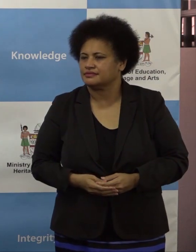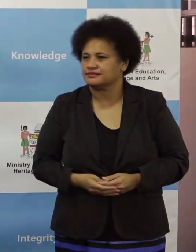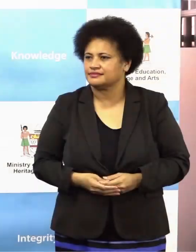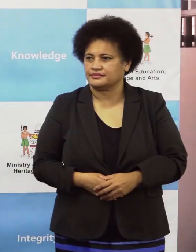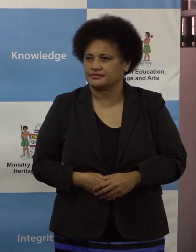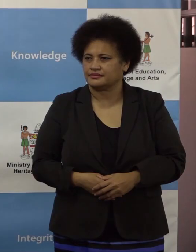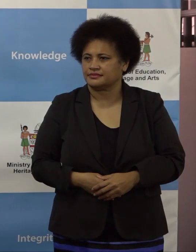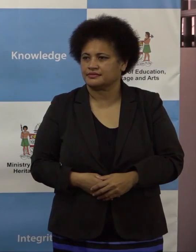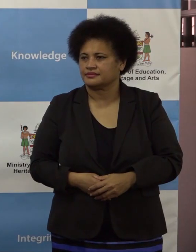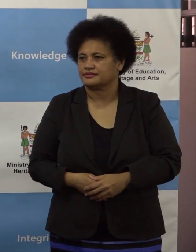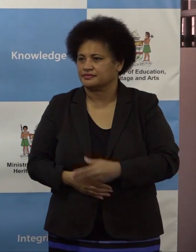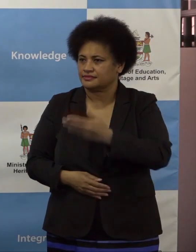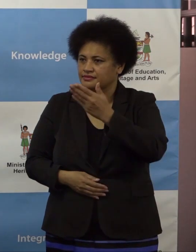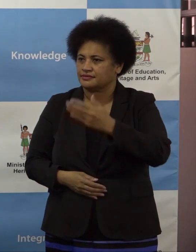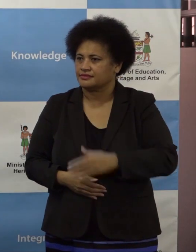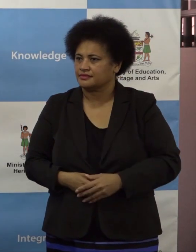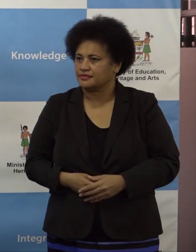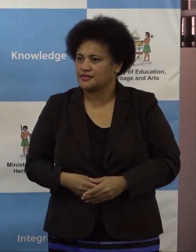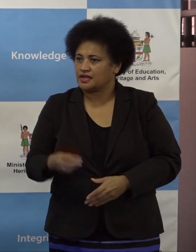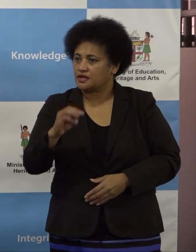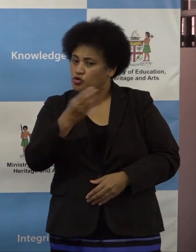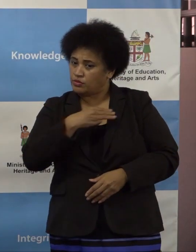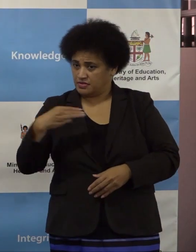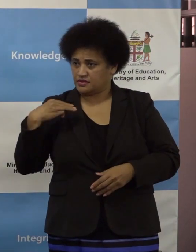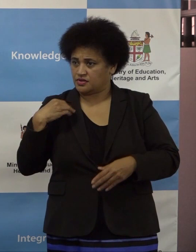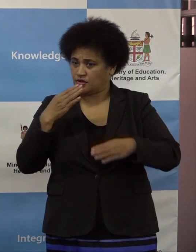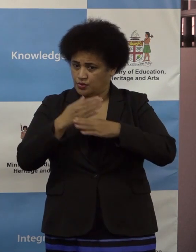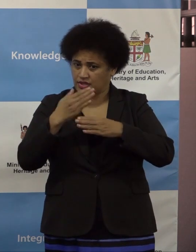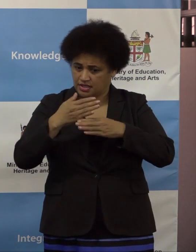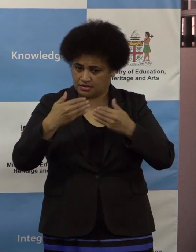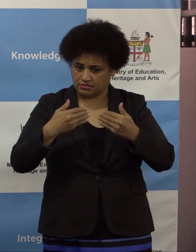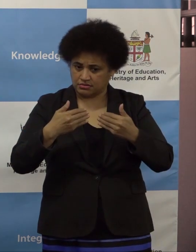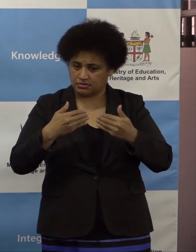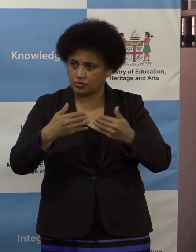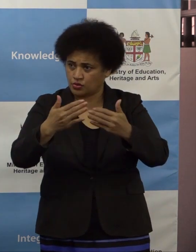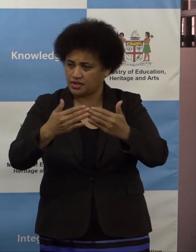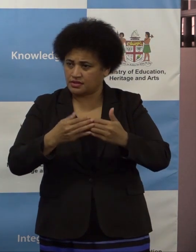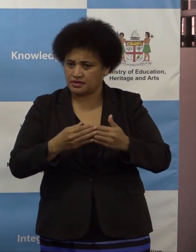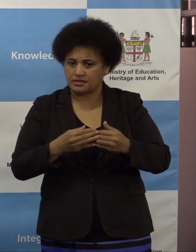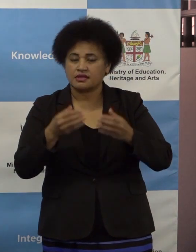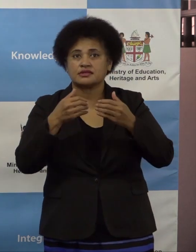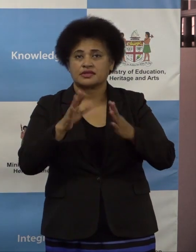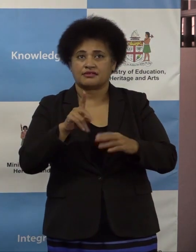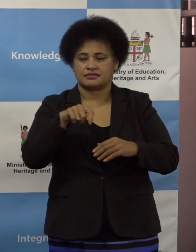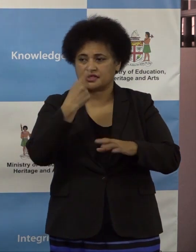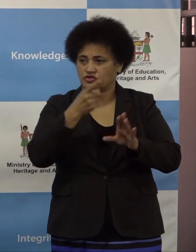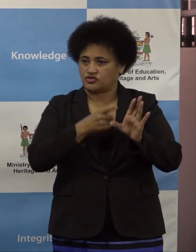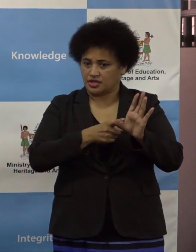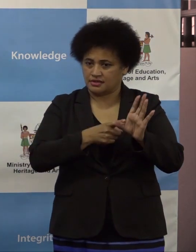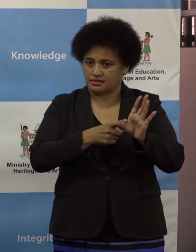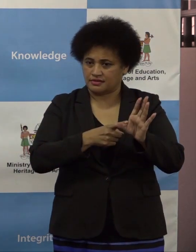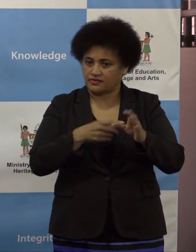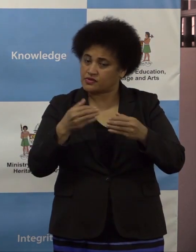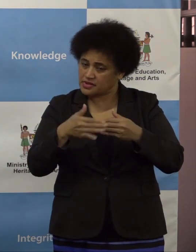Thank you. Thank Thank the Ministry working for the date for the start of the 2022 school year proper or